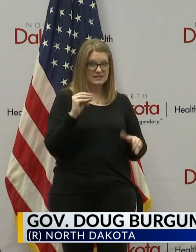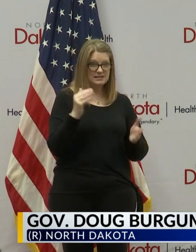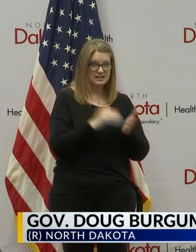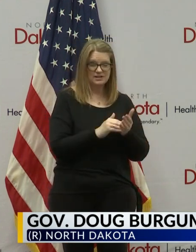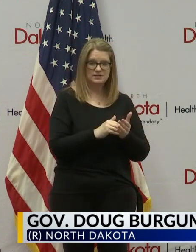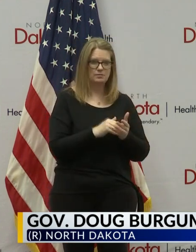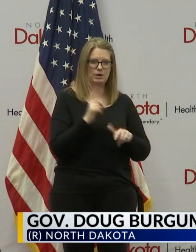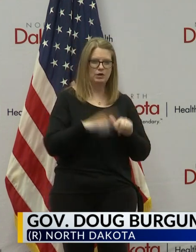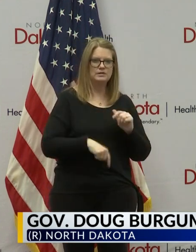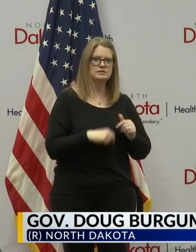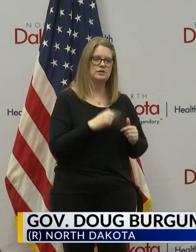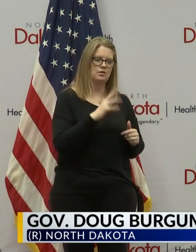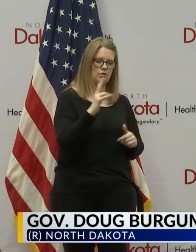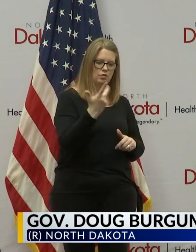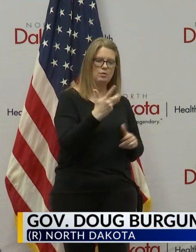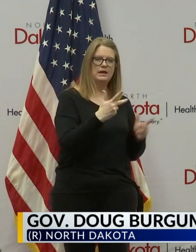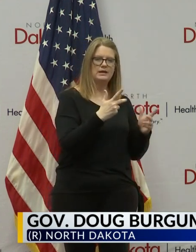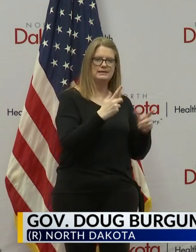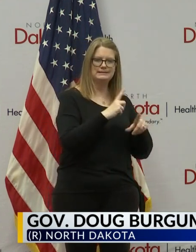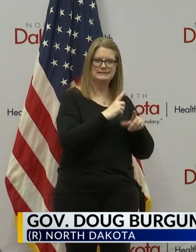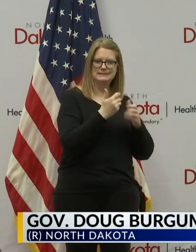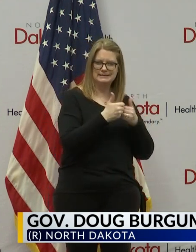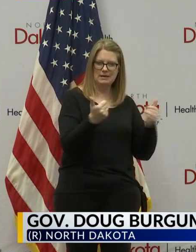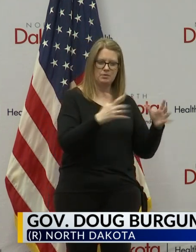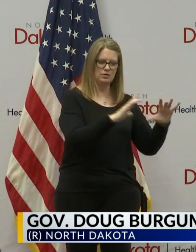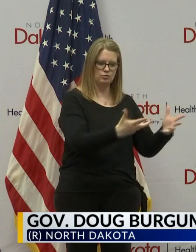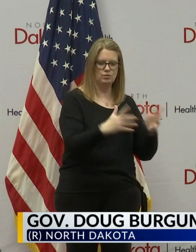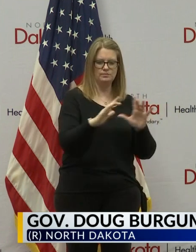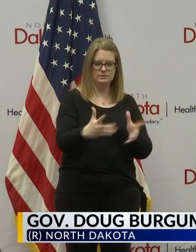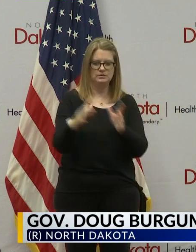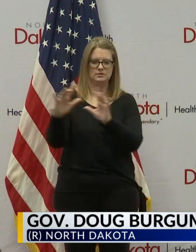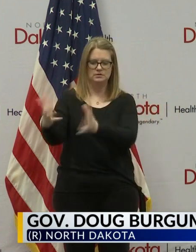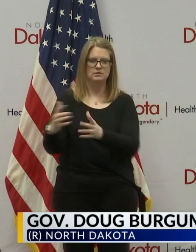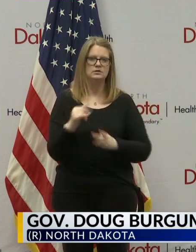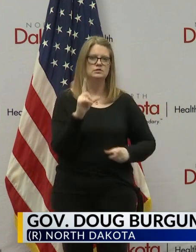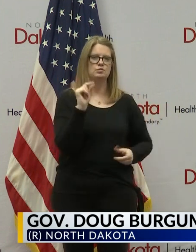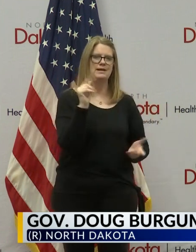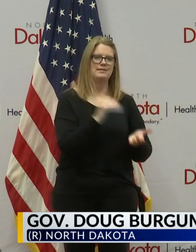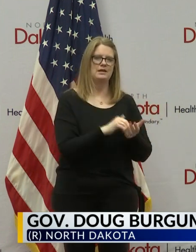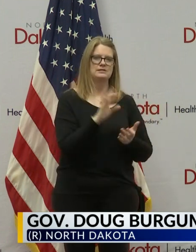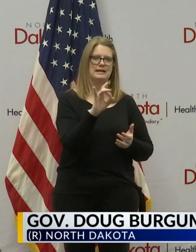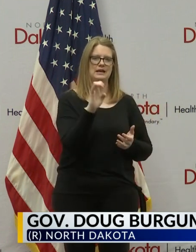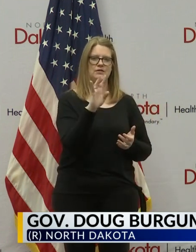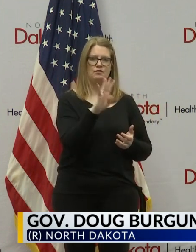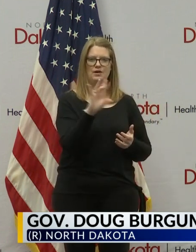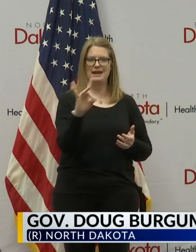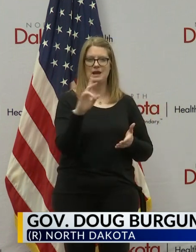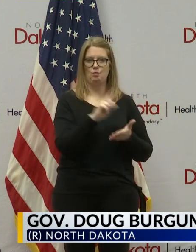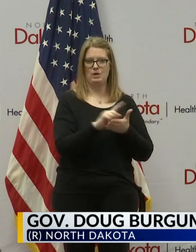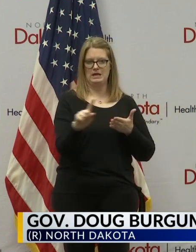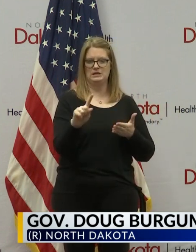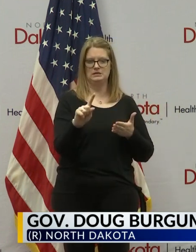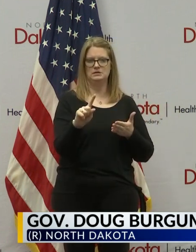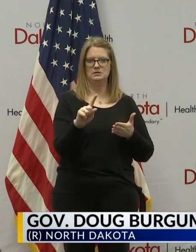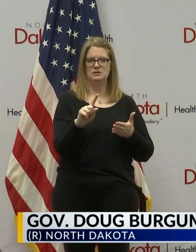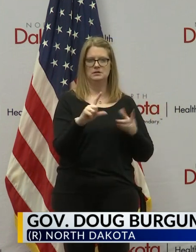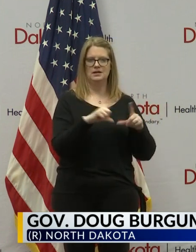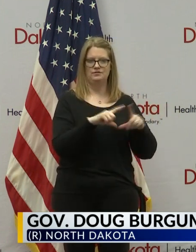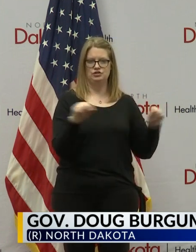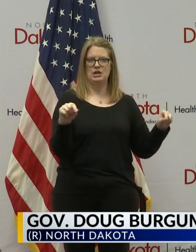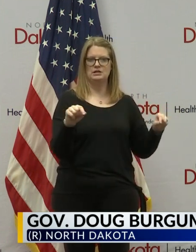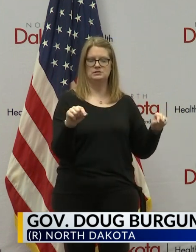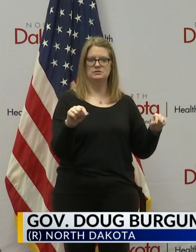into three runs over three days. So 20,848 weeks worth of checks